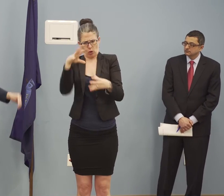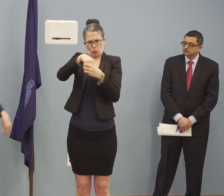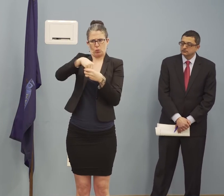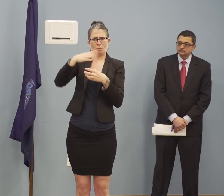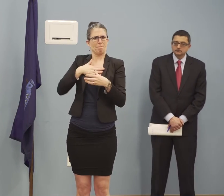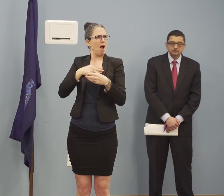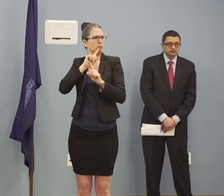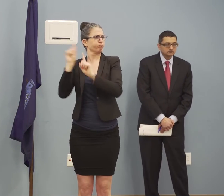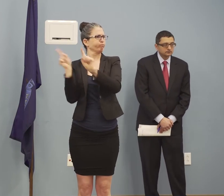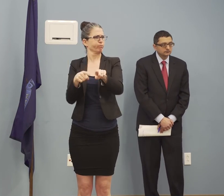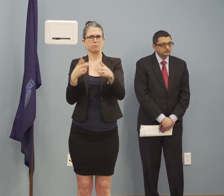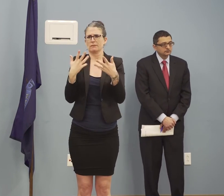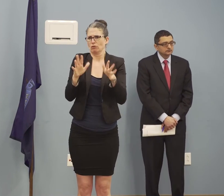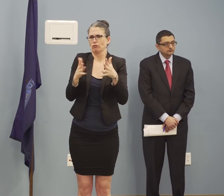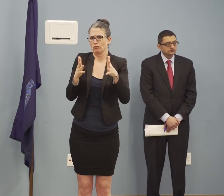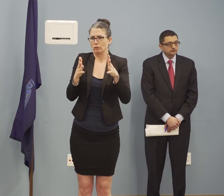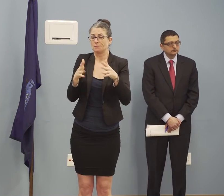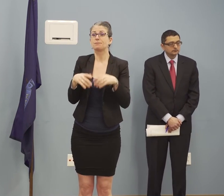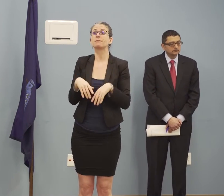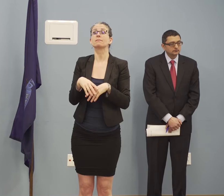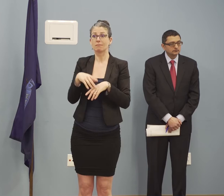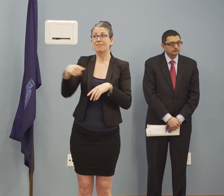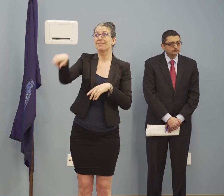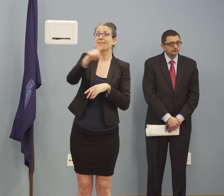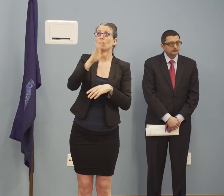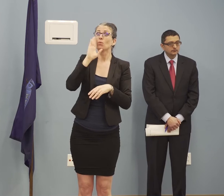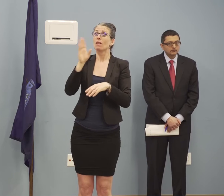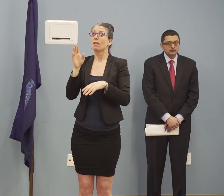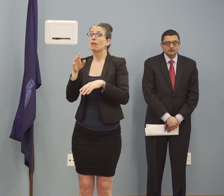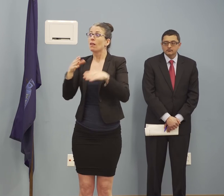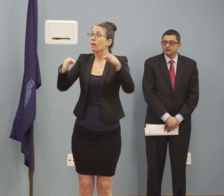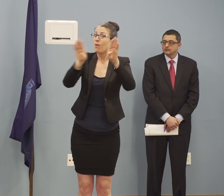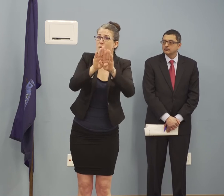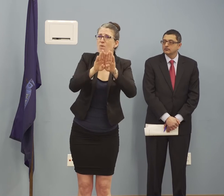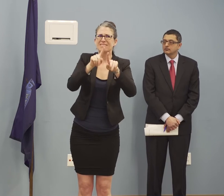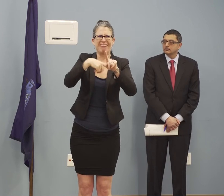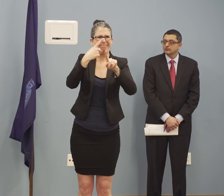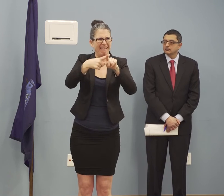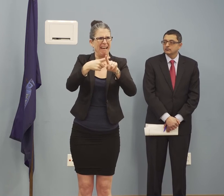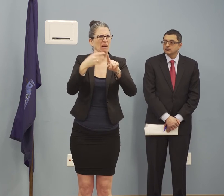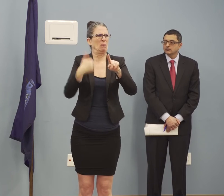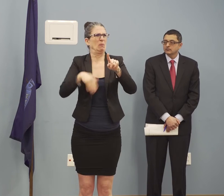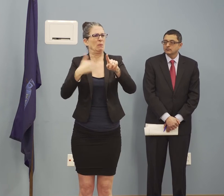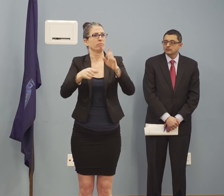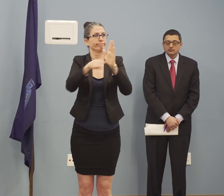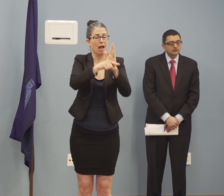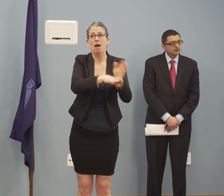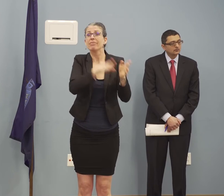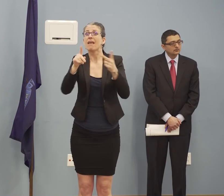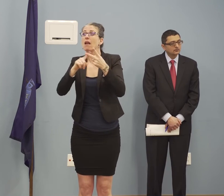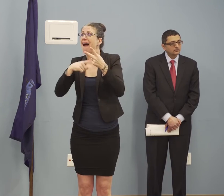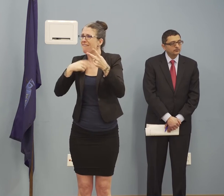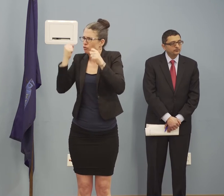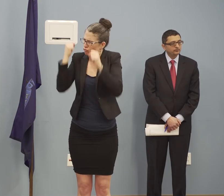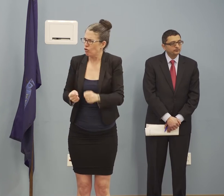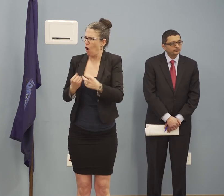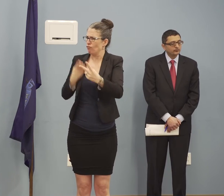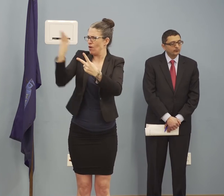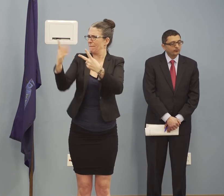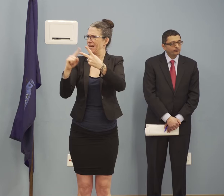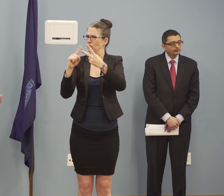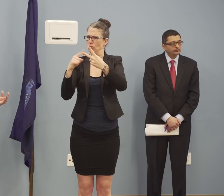public-facing businesses, but not mandates. We're being measured. The situation is evolving.